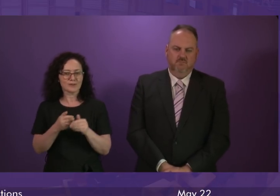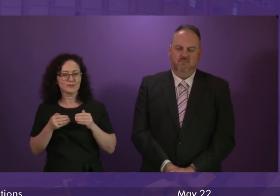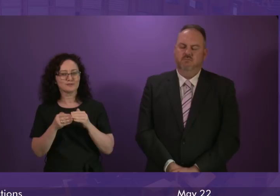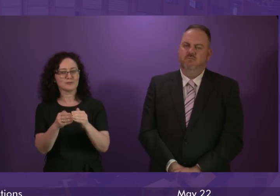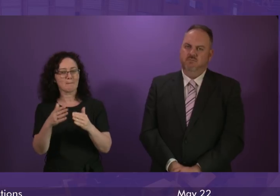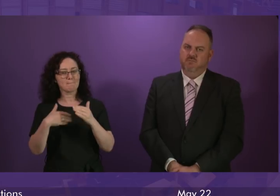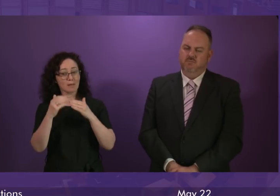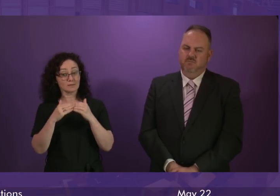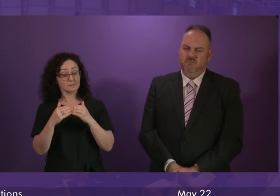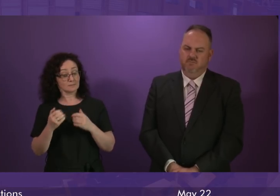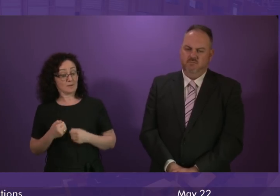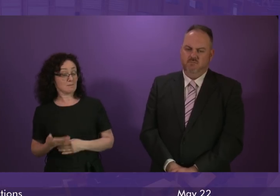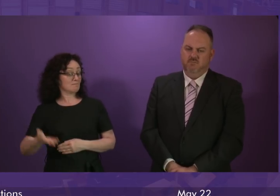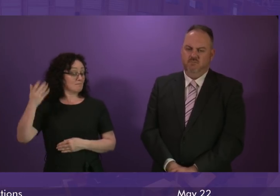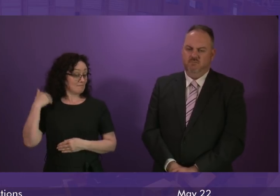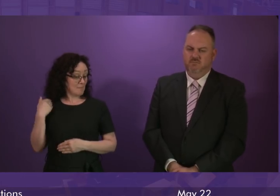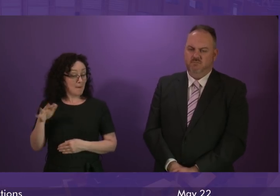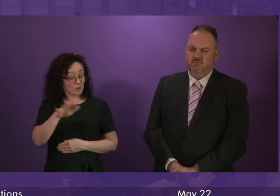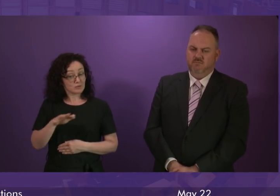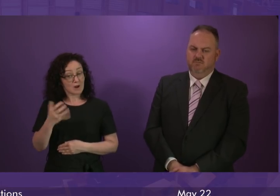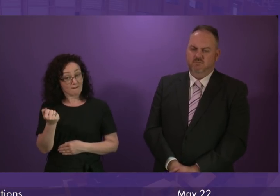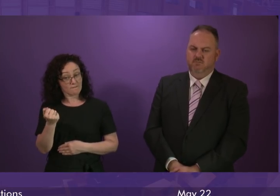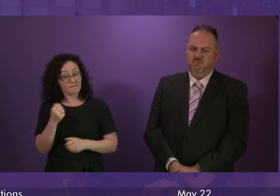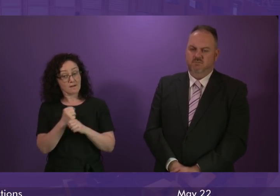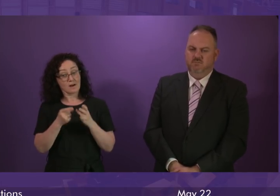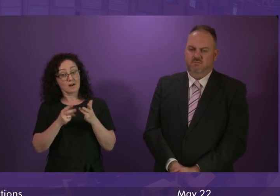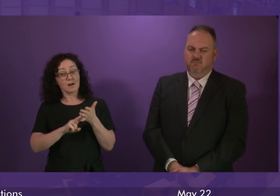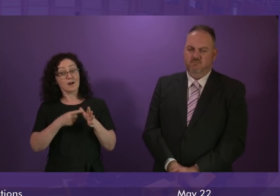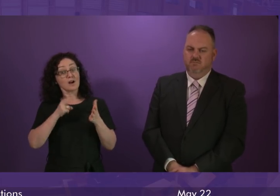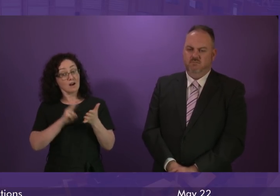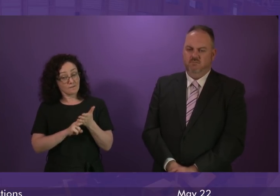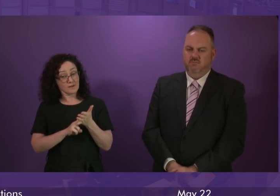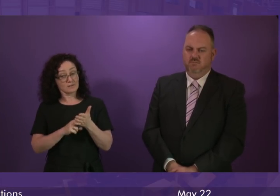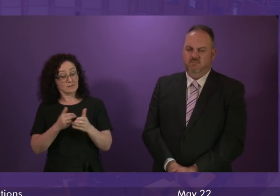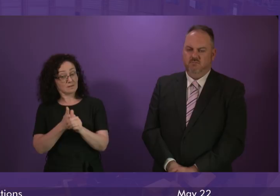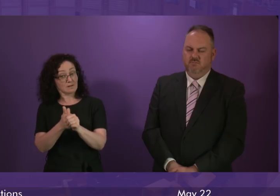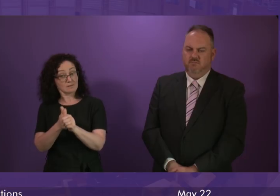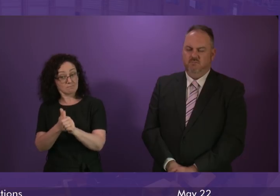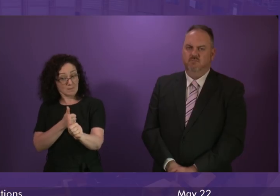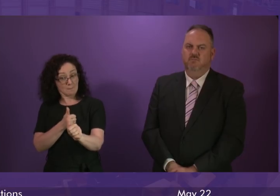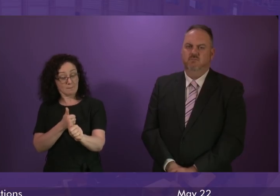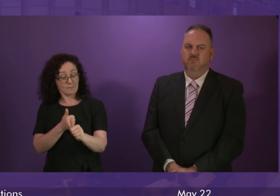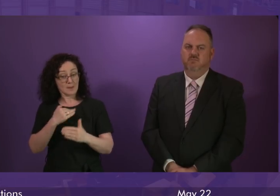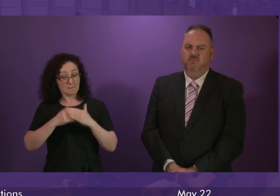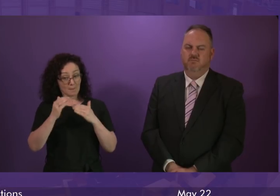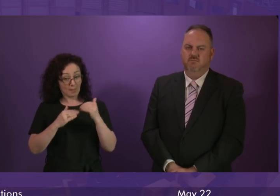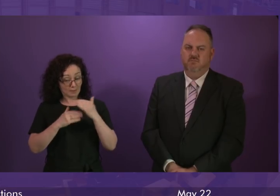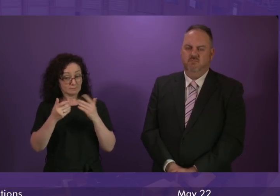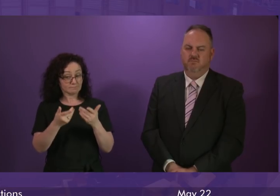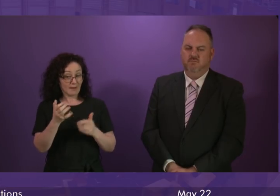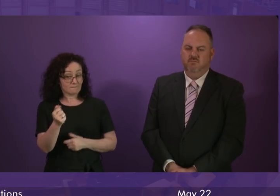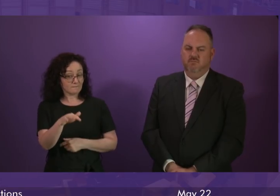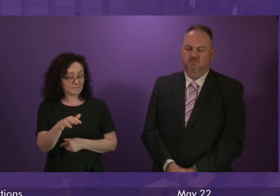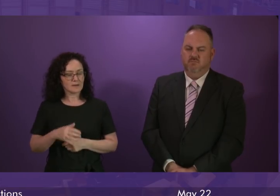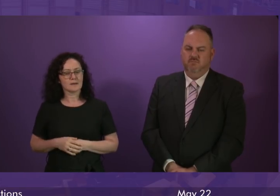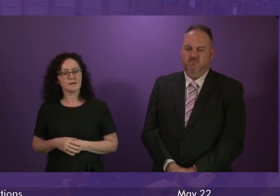Shipyard was in my constituency, it's now, of course, represented by HMSA. You say I've learned a lot about that proud industry. And, of course, one of the